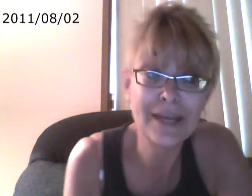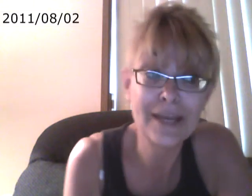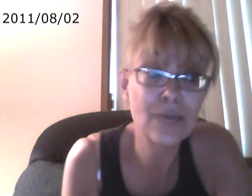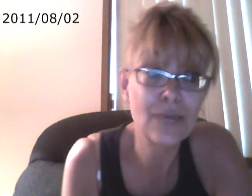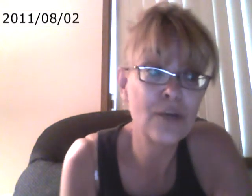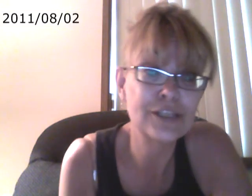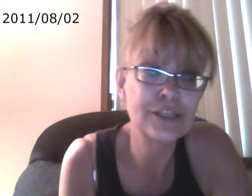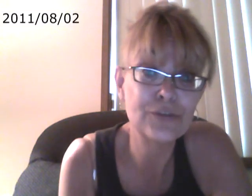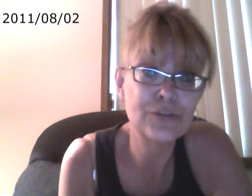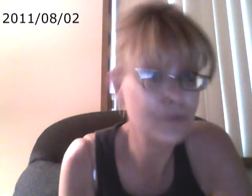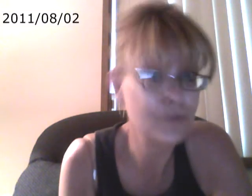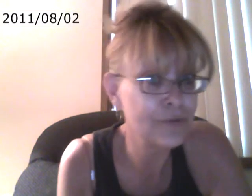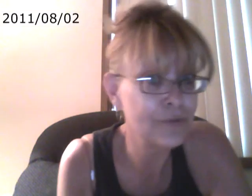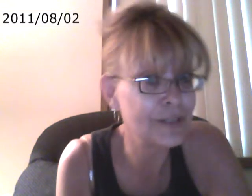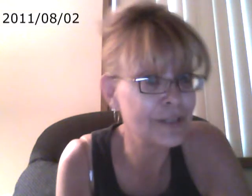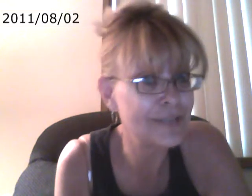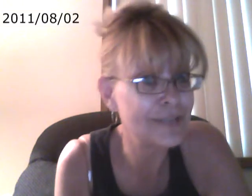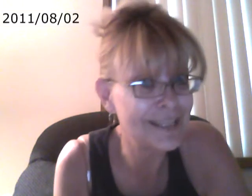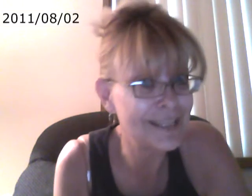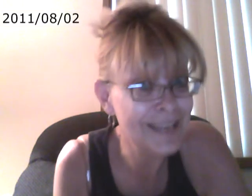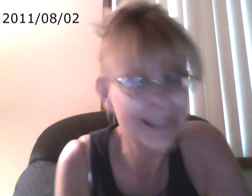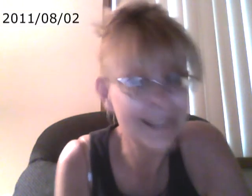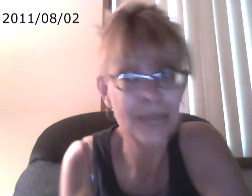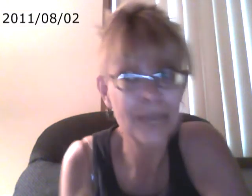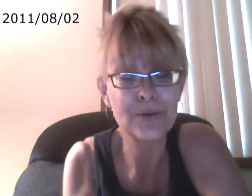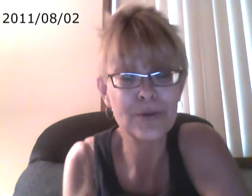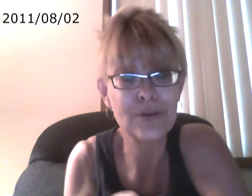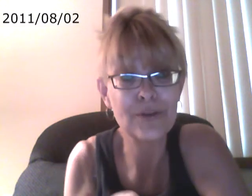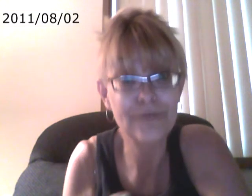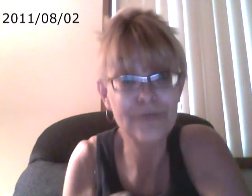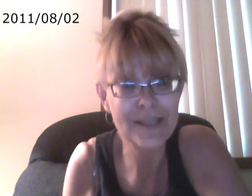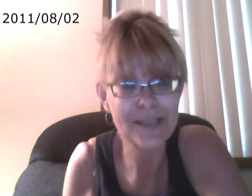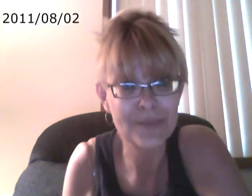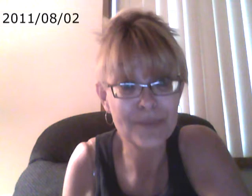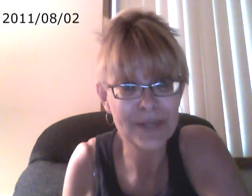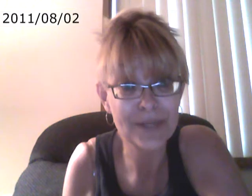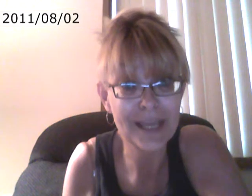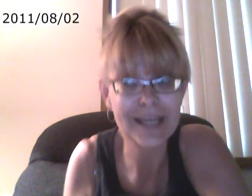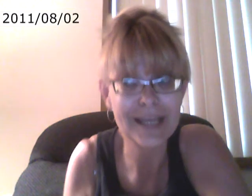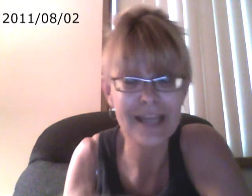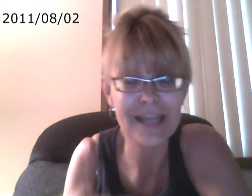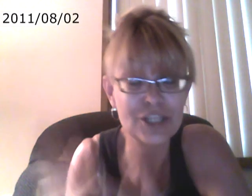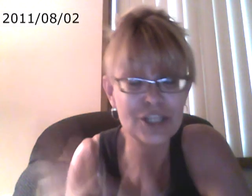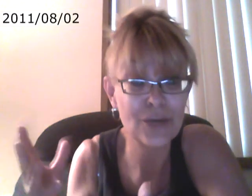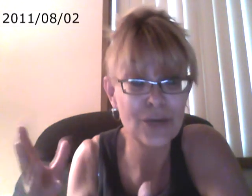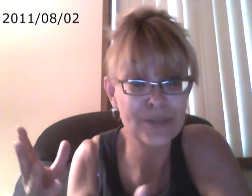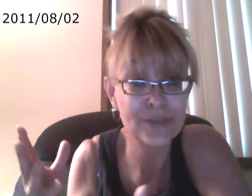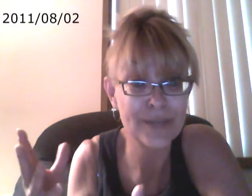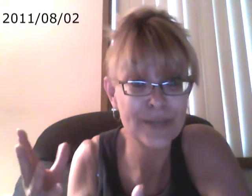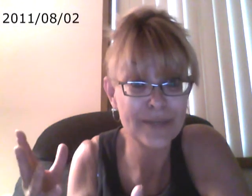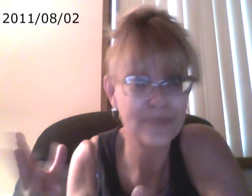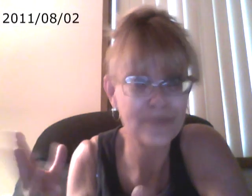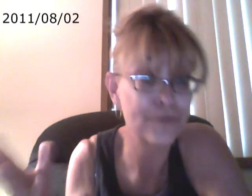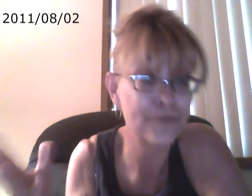wanted to view the video and take the link, they can put it on their Facebook and share it with as many people free.